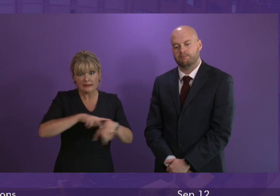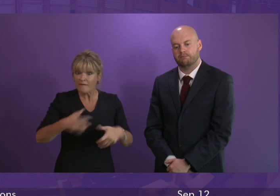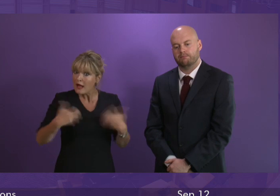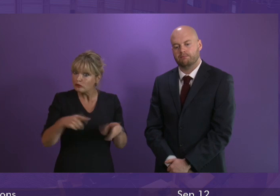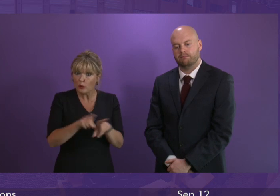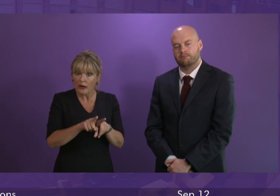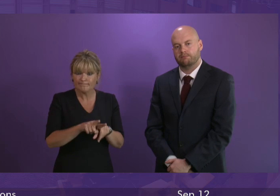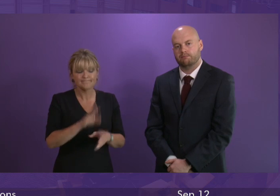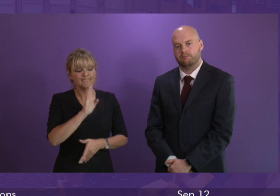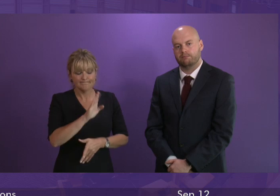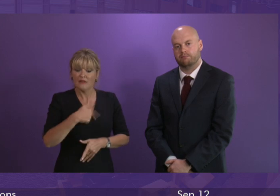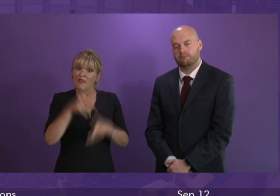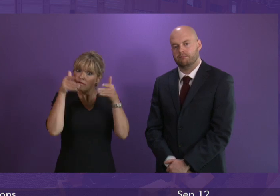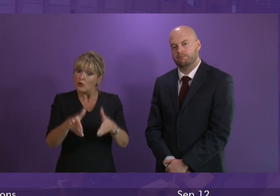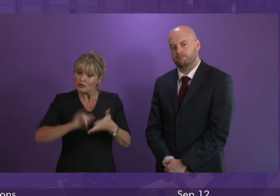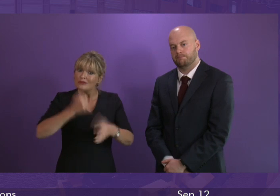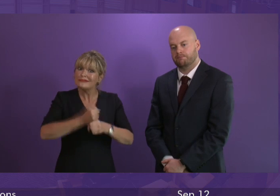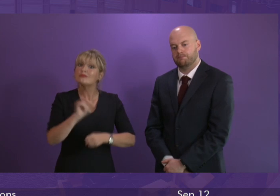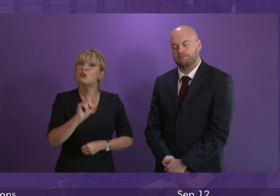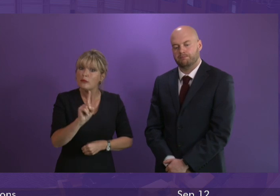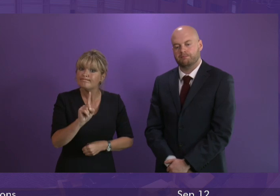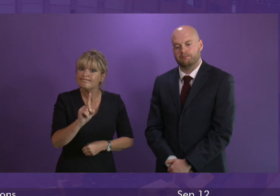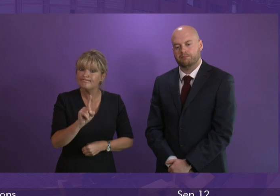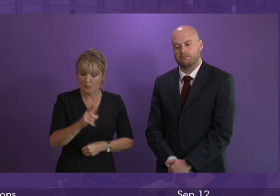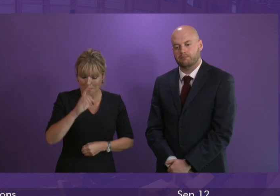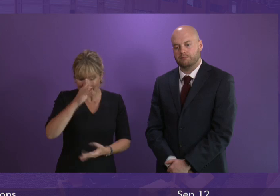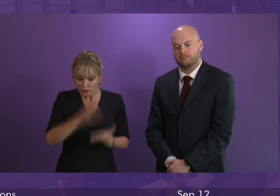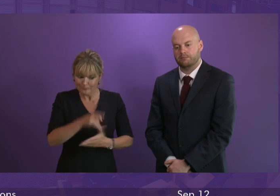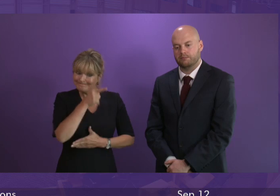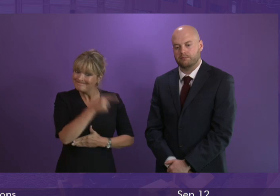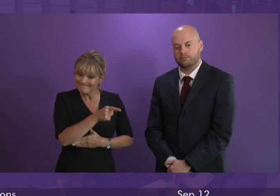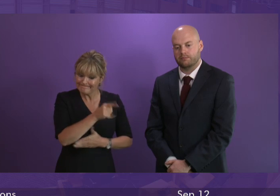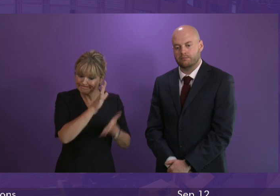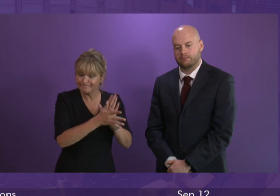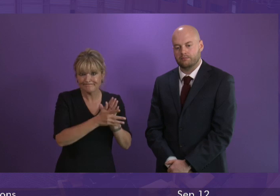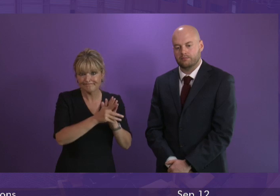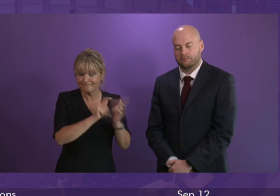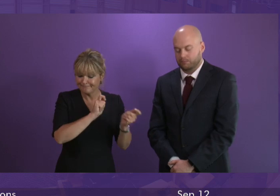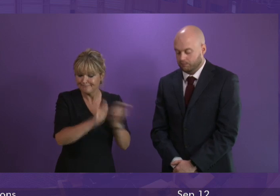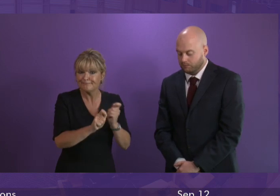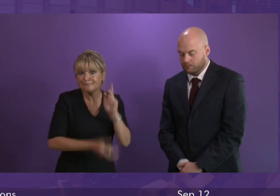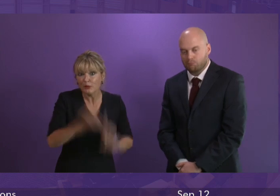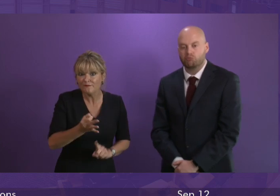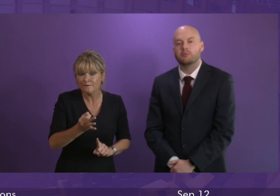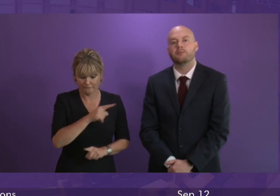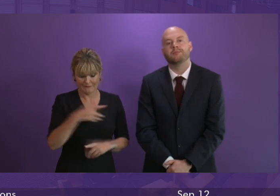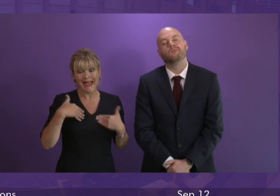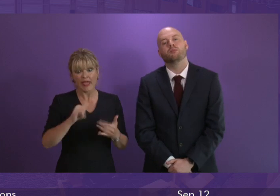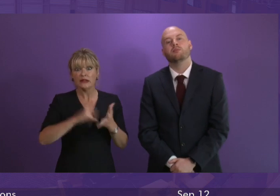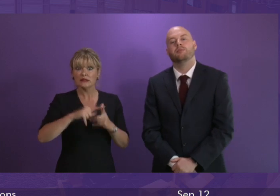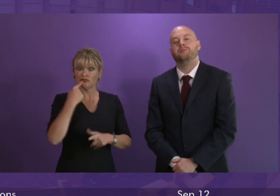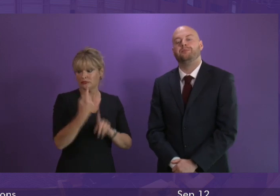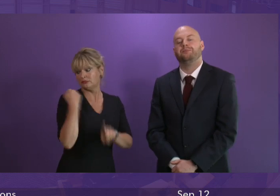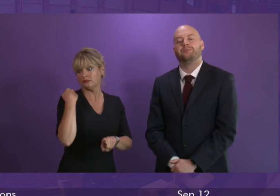The focus of the Scottish Government is on putting this right. Firstly, and the Health Secretary made this very clear at the start